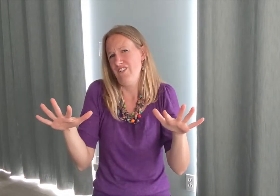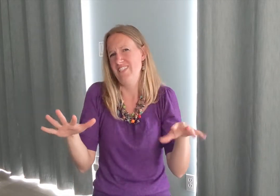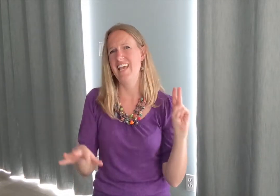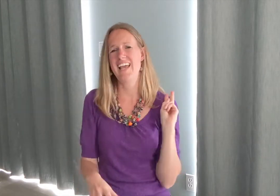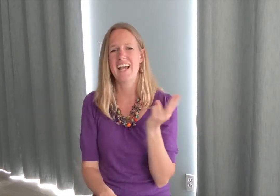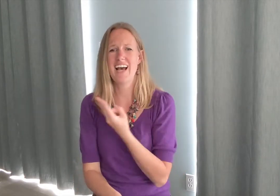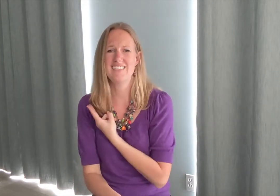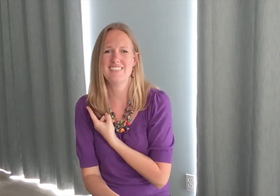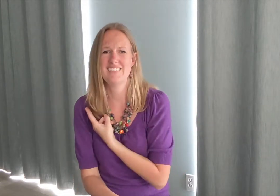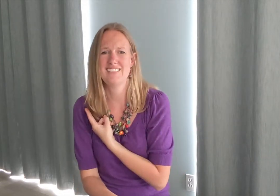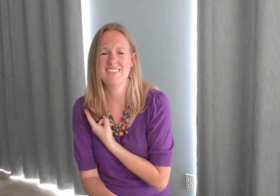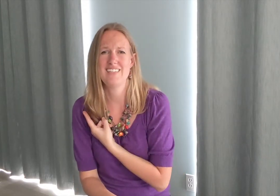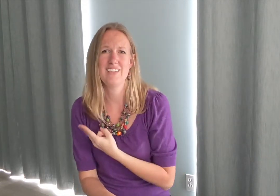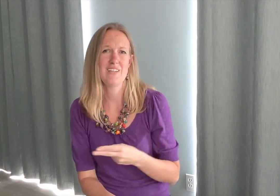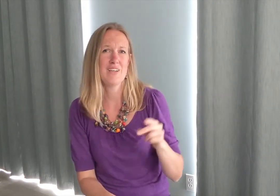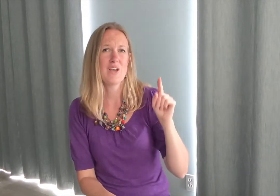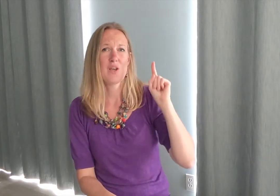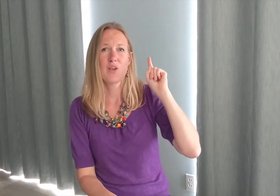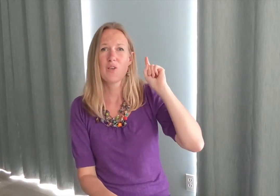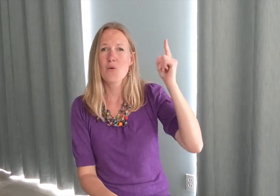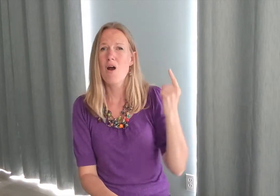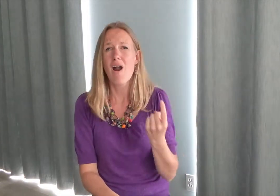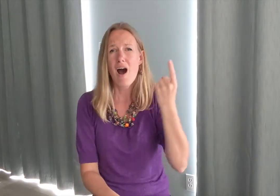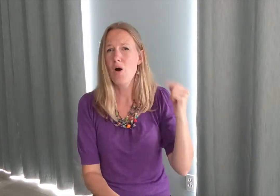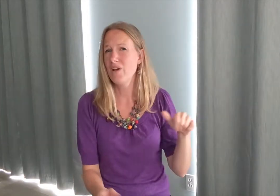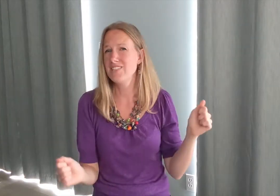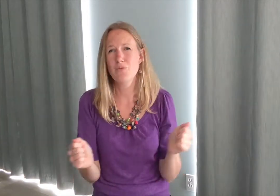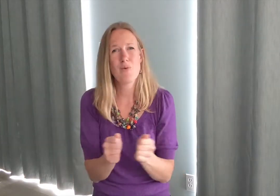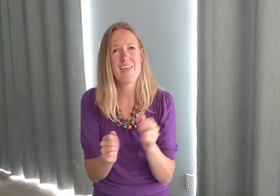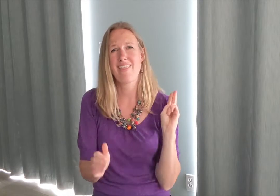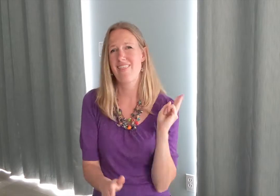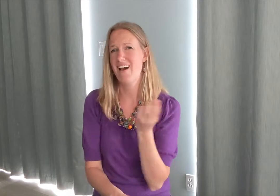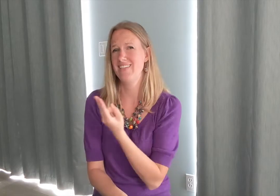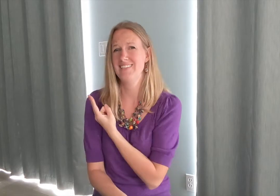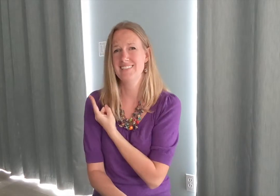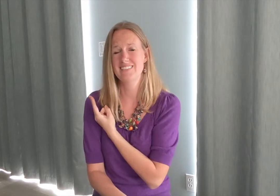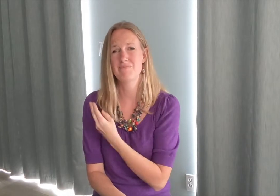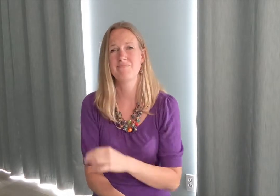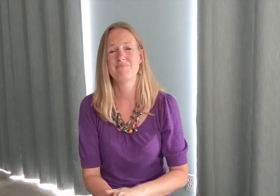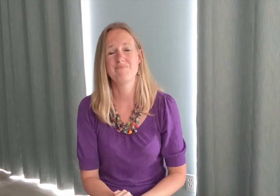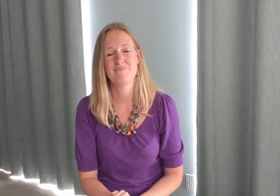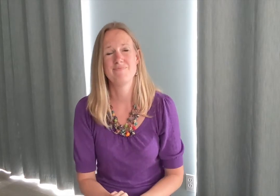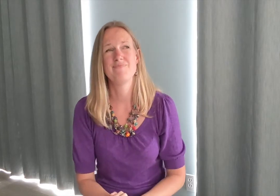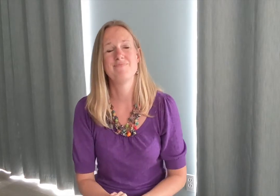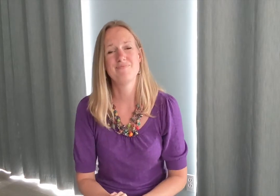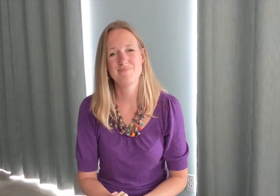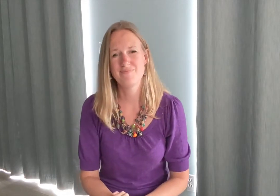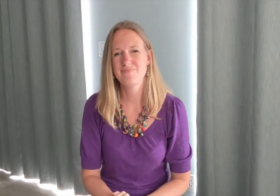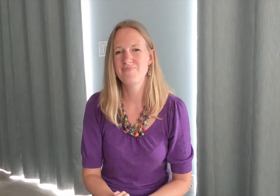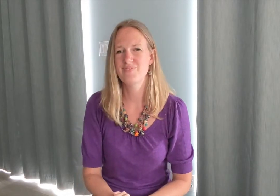forsake it Oh, you're always with us Oh,